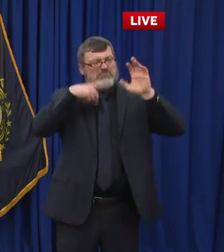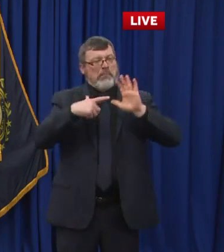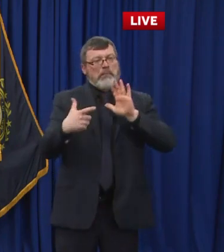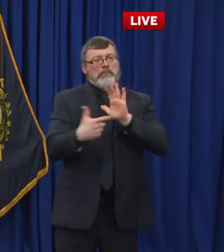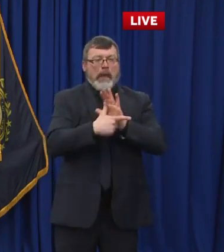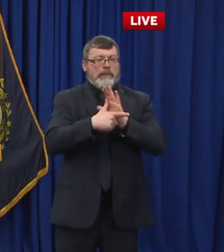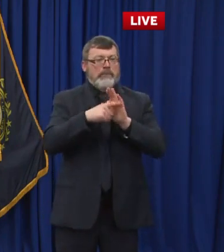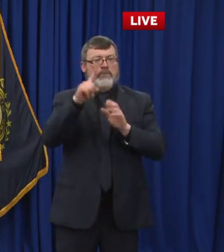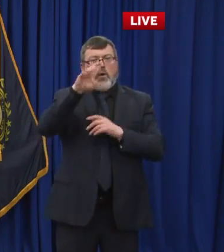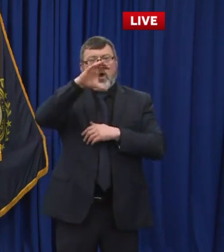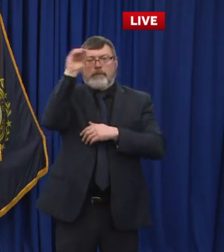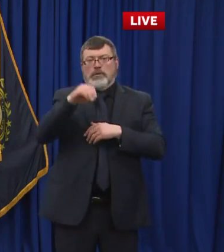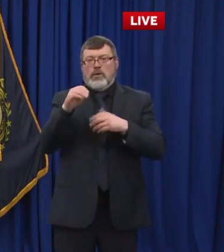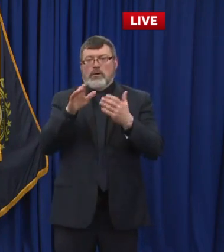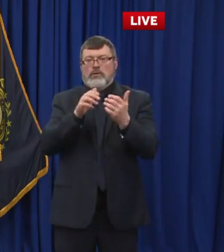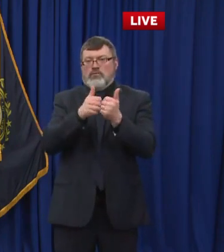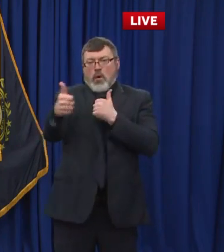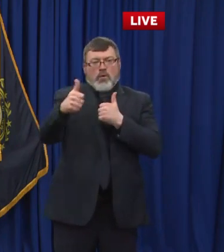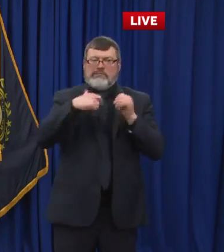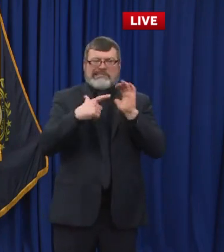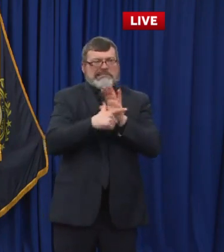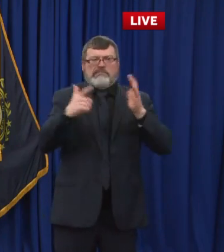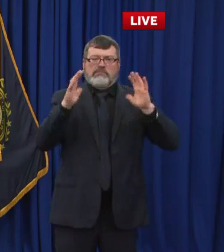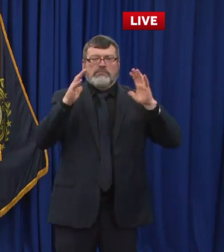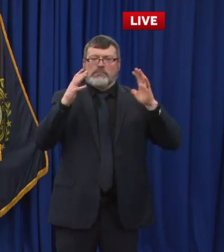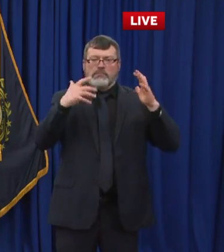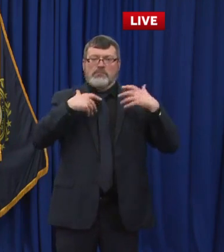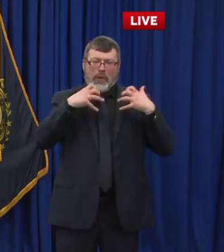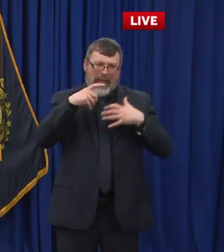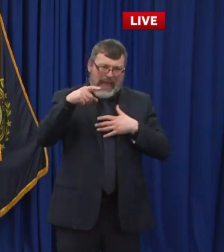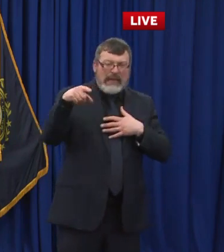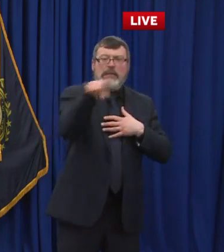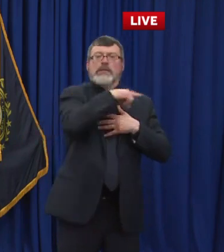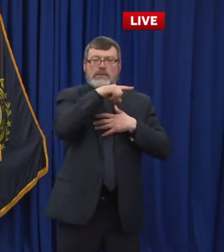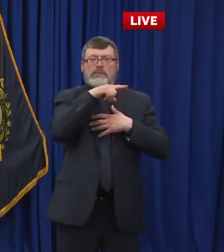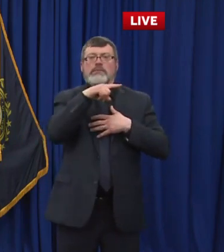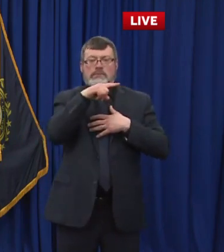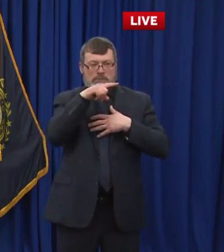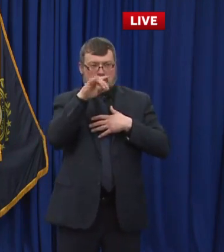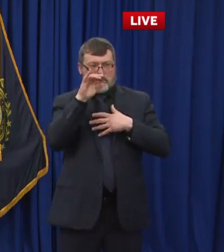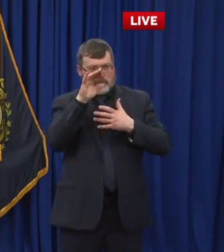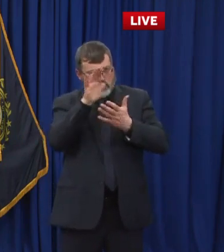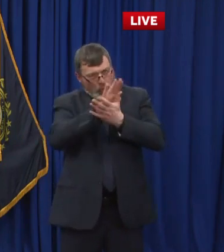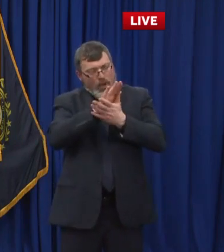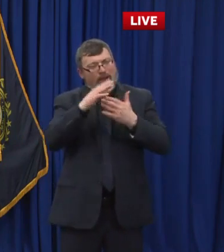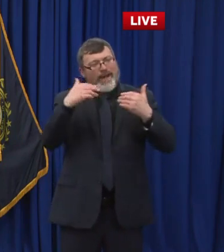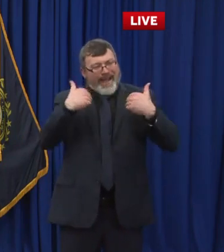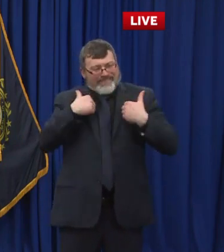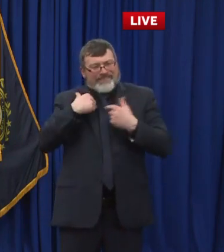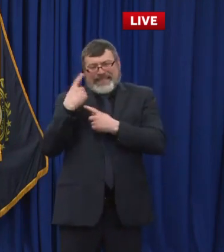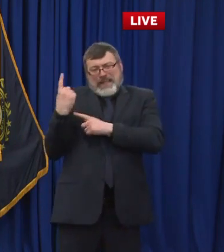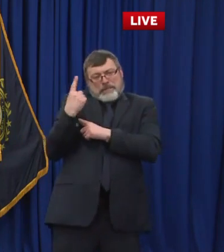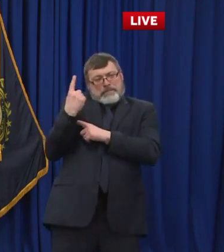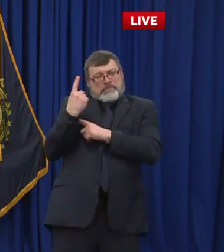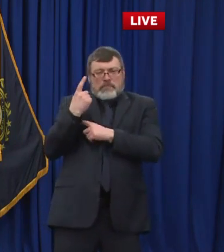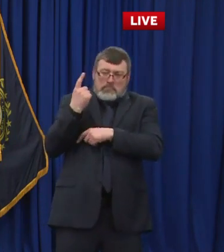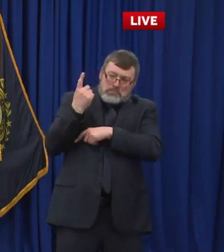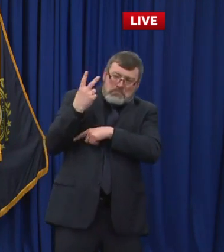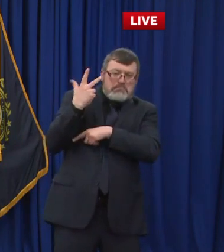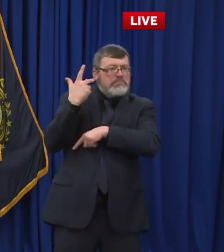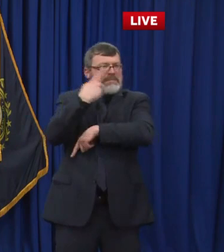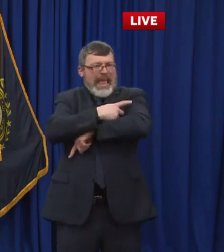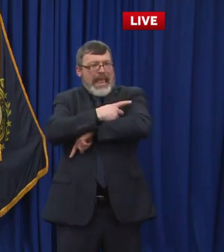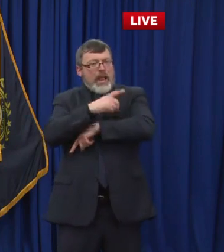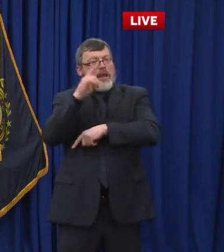at least a couple weeks, if not a little more, uh, to really make sure that they are fully operational with an in school model. Uh, hopefully and I believe most